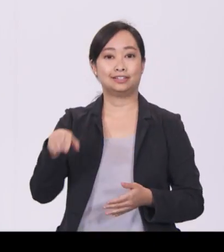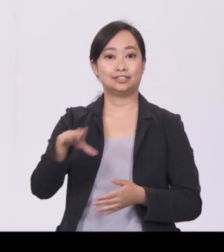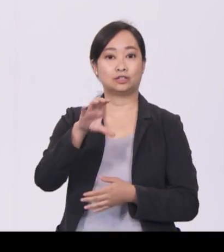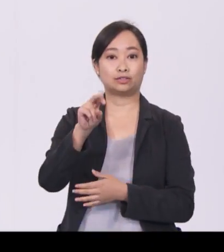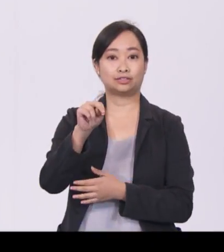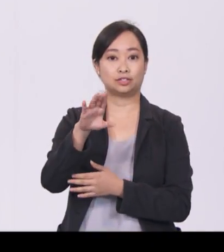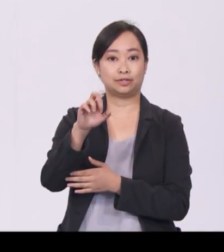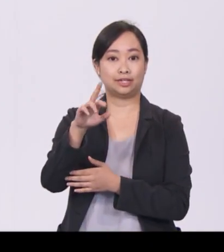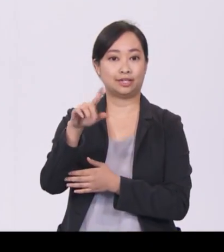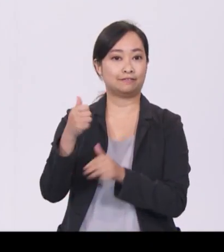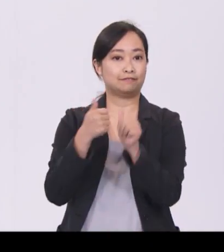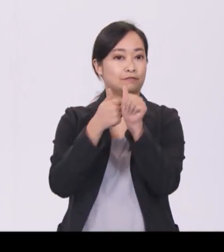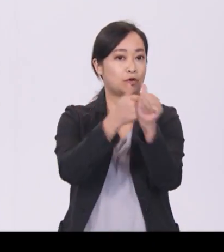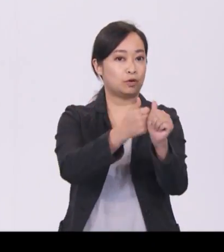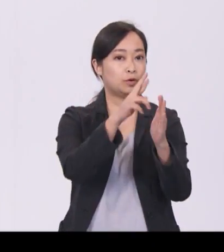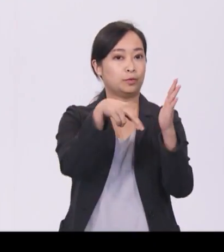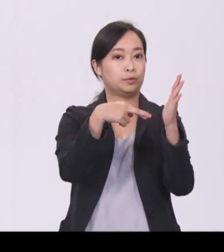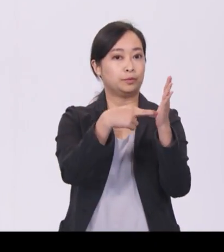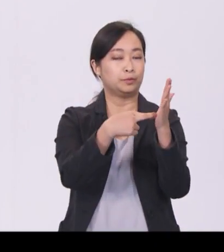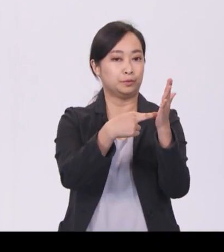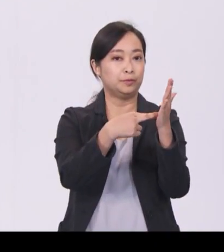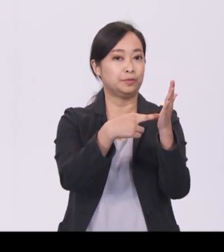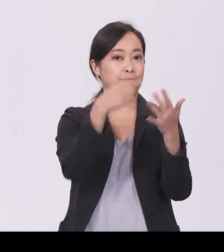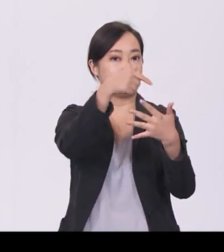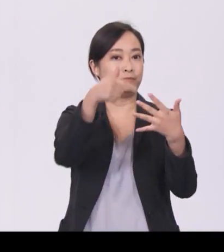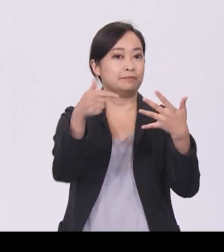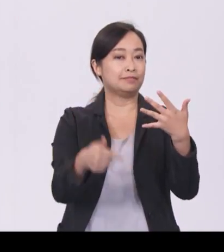specifications set by the U.S. Federal Aviation Administration.